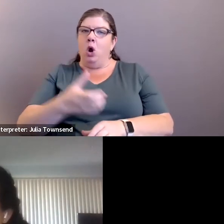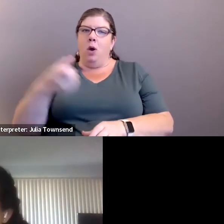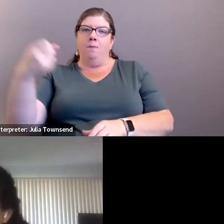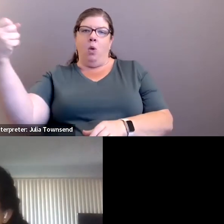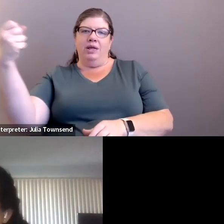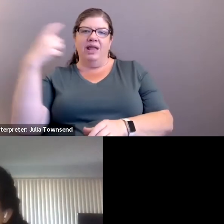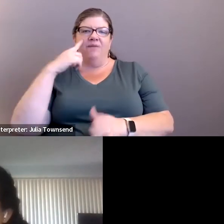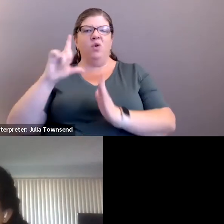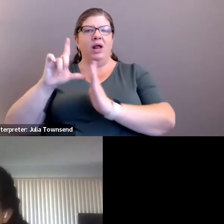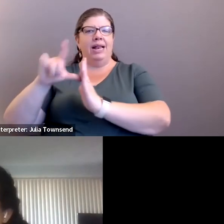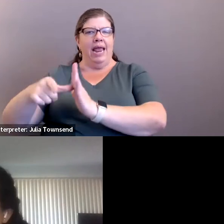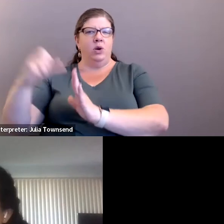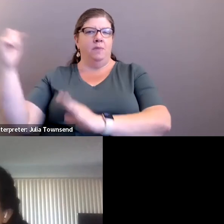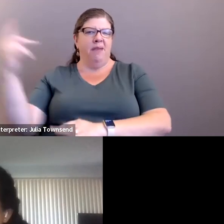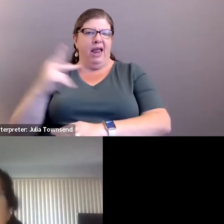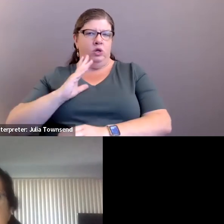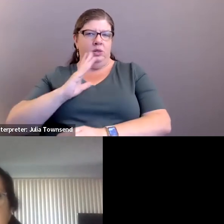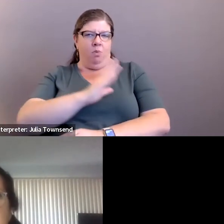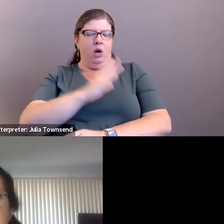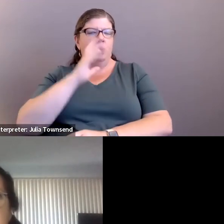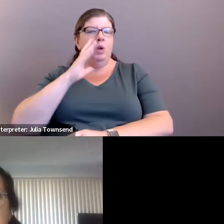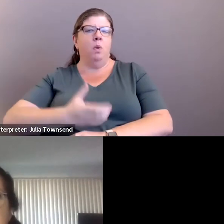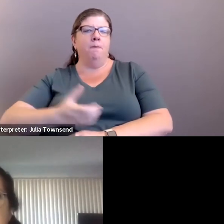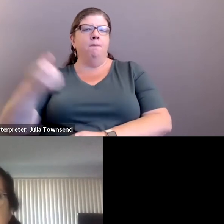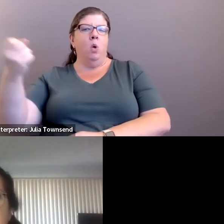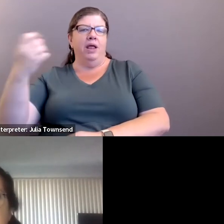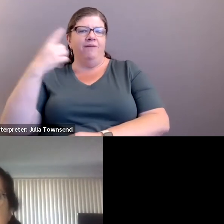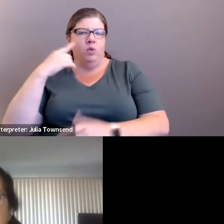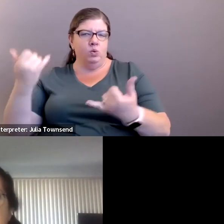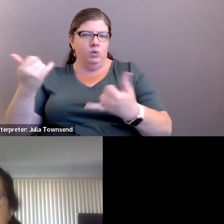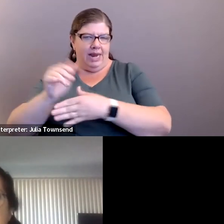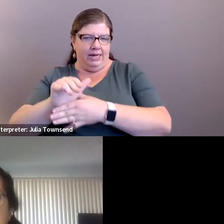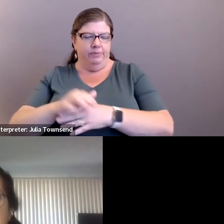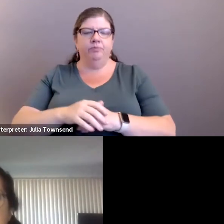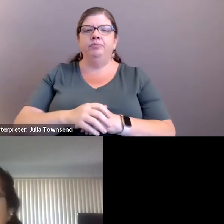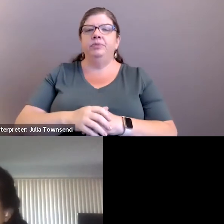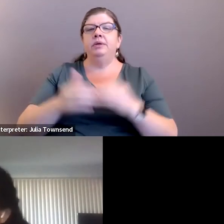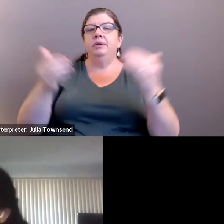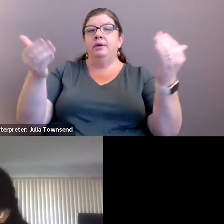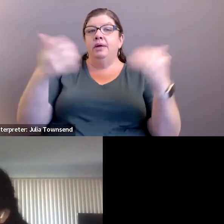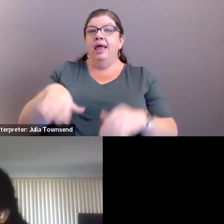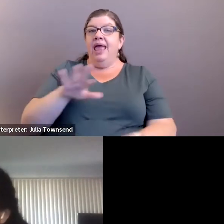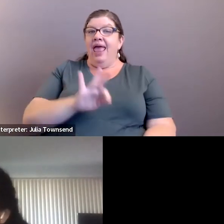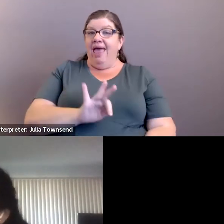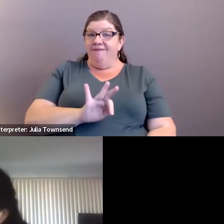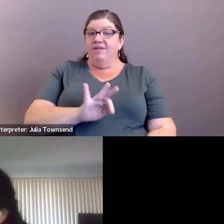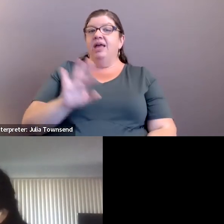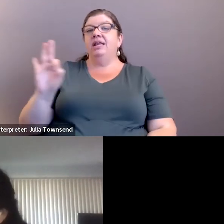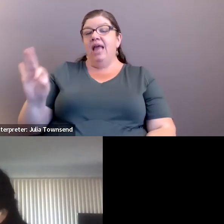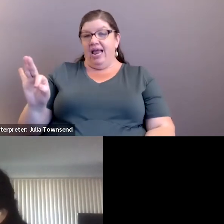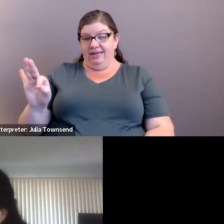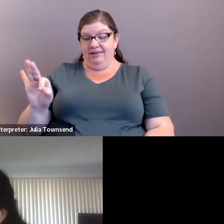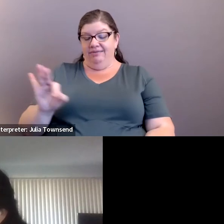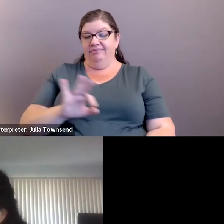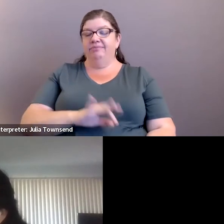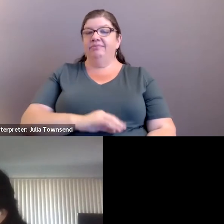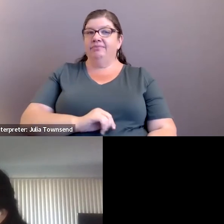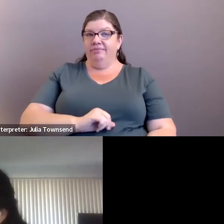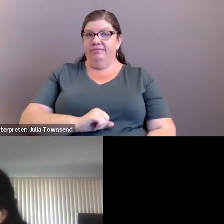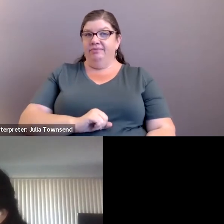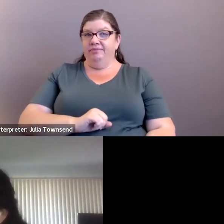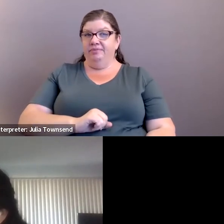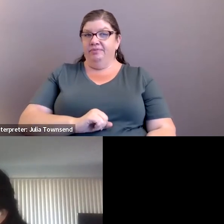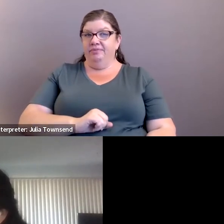for later, coming to the board at a later time. So we're pulling it for tonight. So we're moving on to F9. Any public comments?